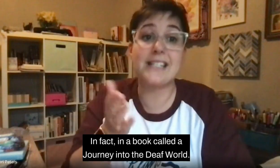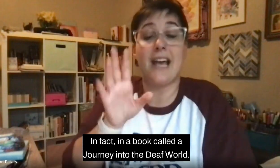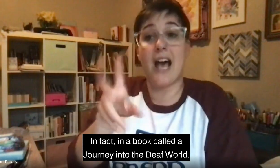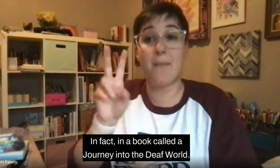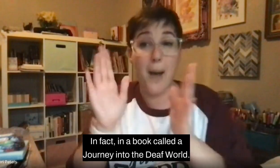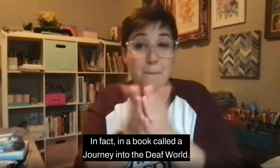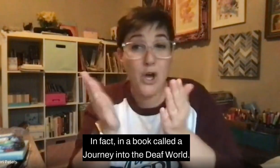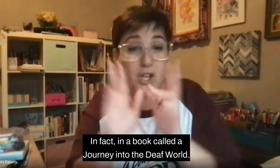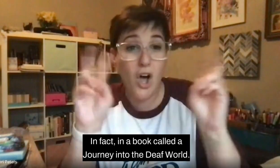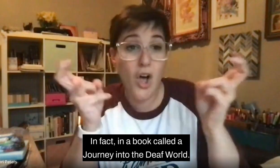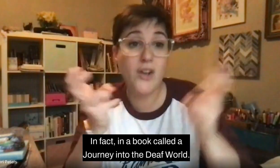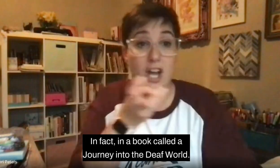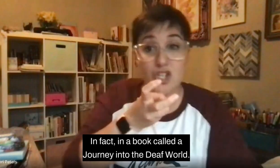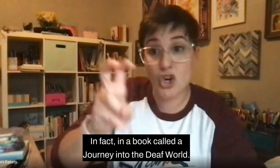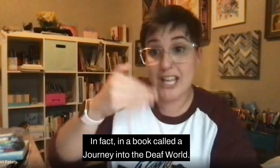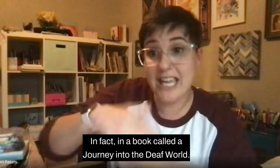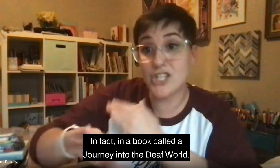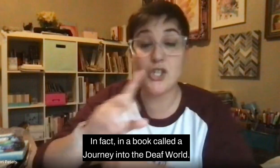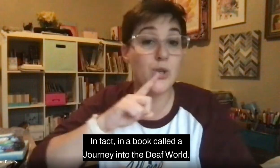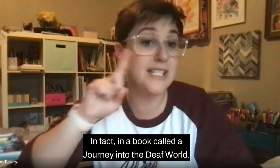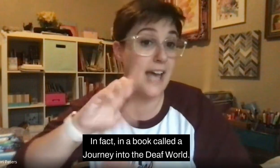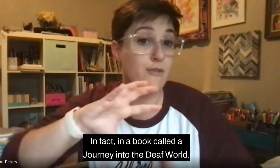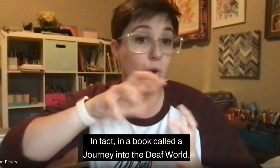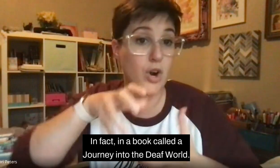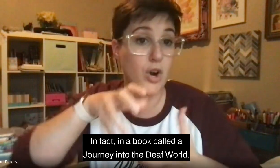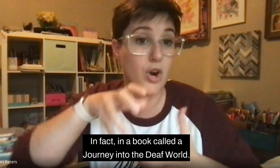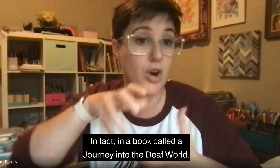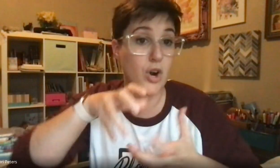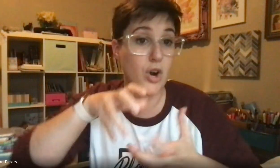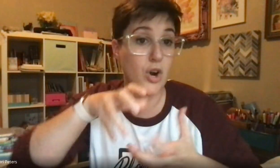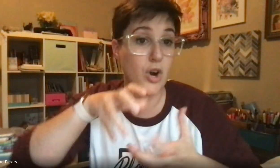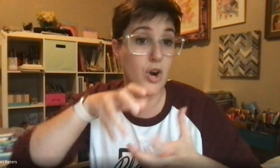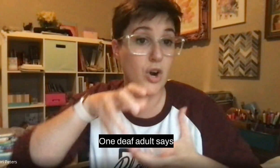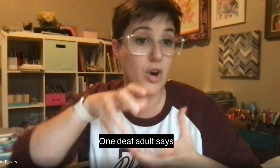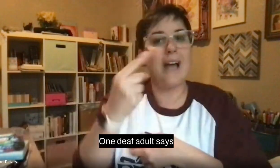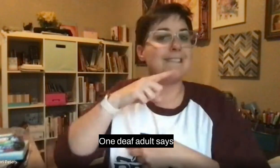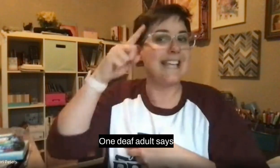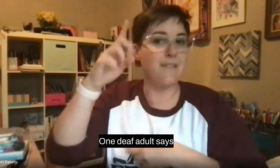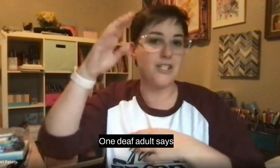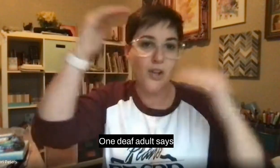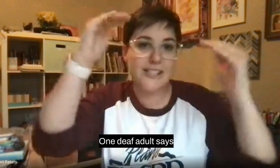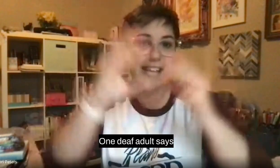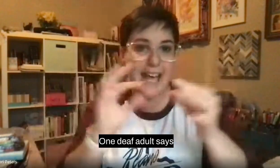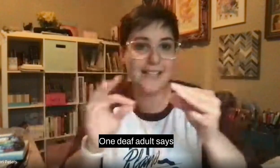a book called A Journey into the Deaf World, one deaf adult says